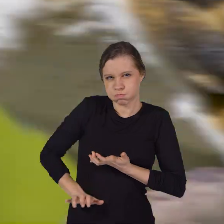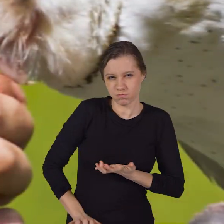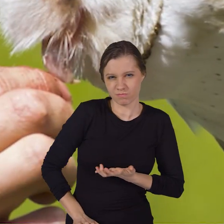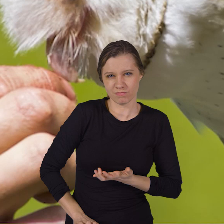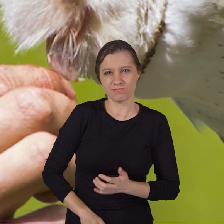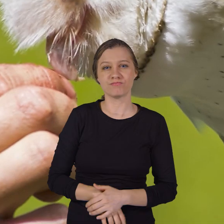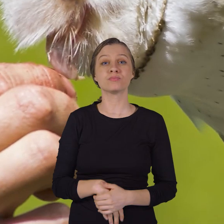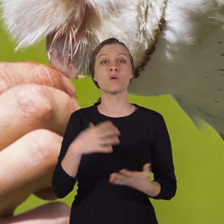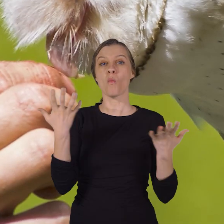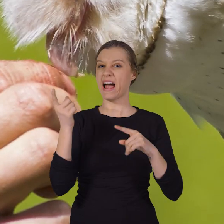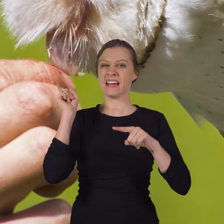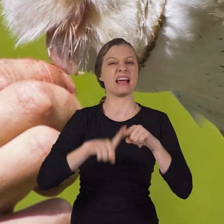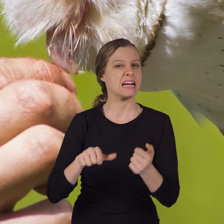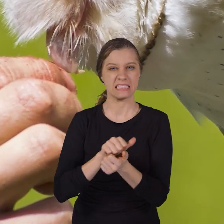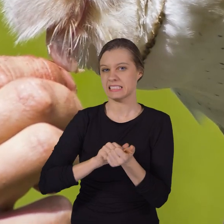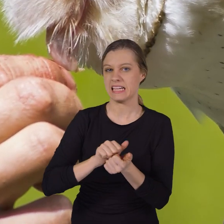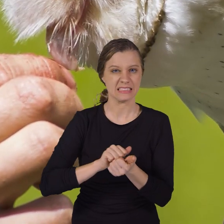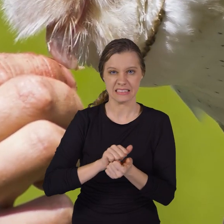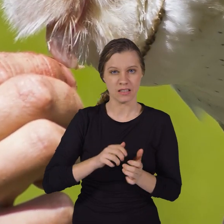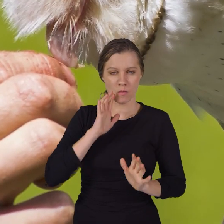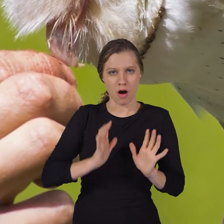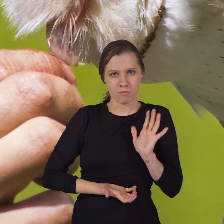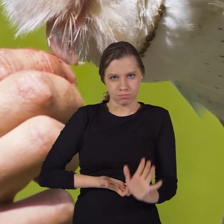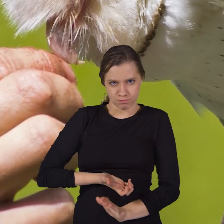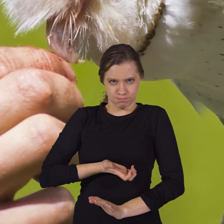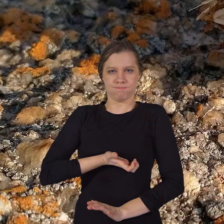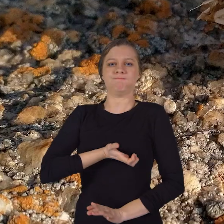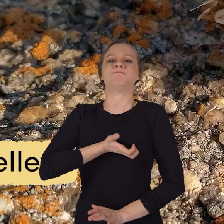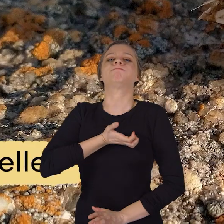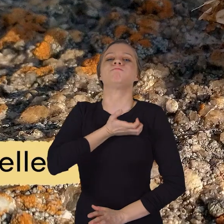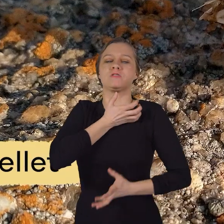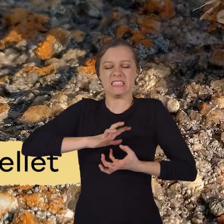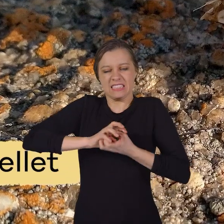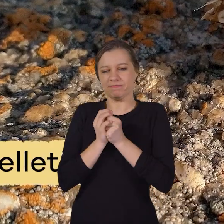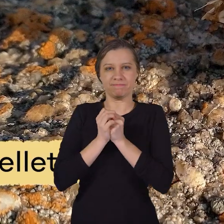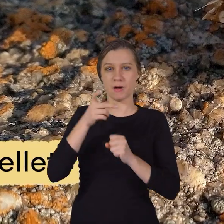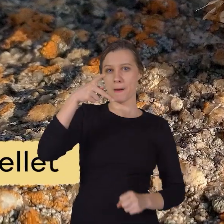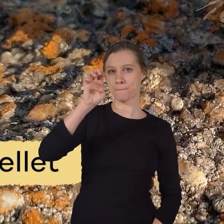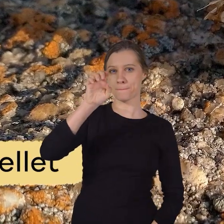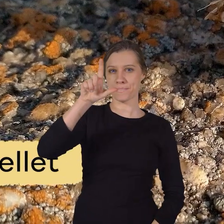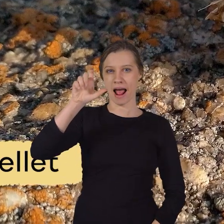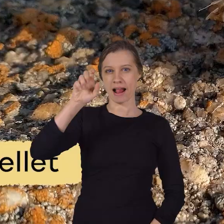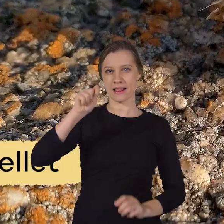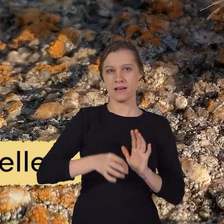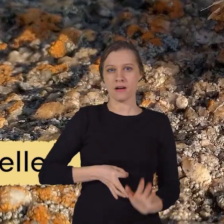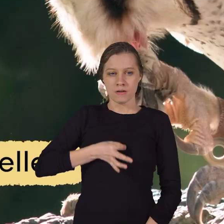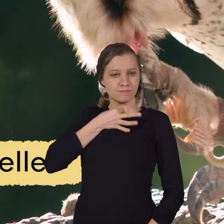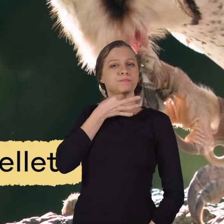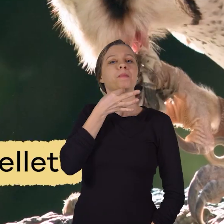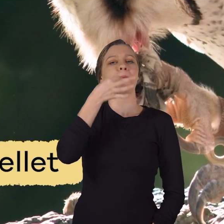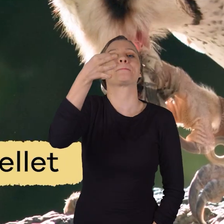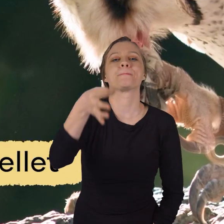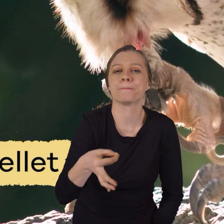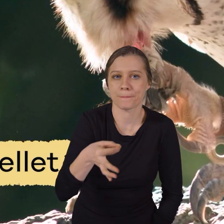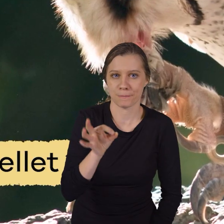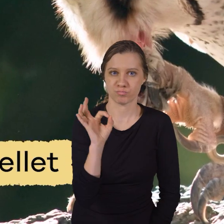Finally, the parts they cannot digest are compacted into a pellet, and the owl spits it out.